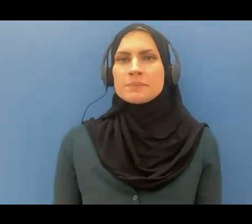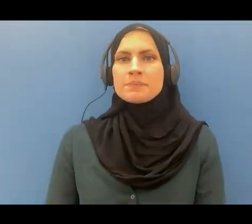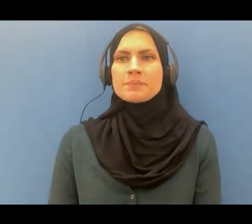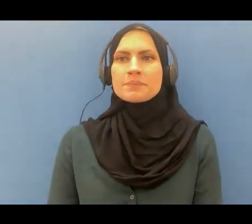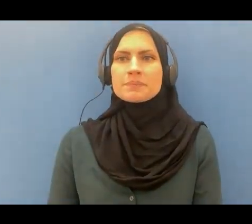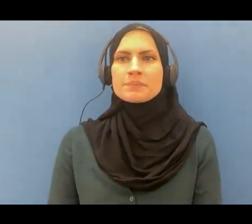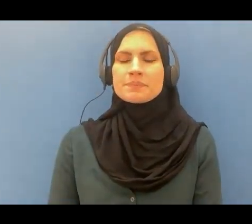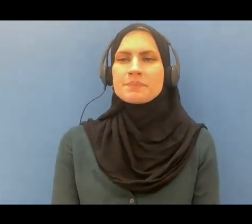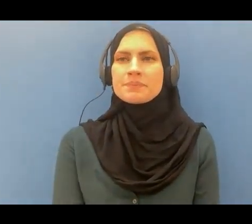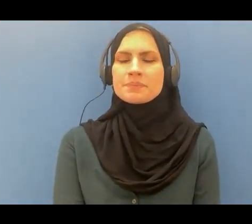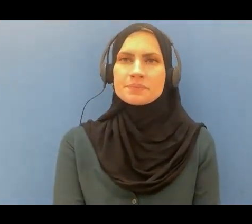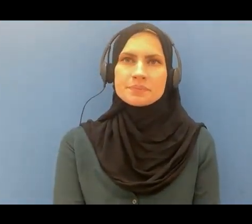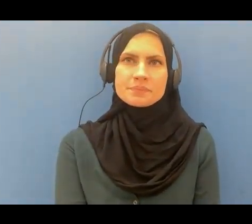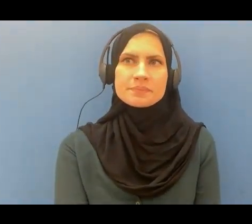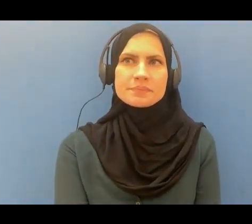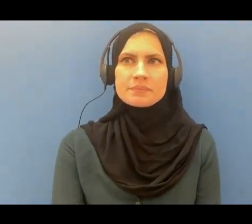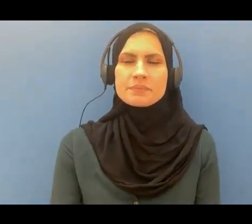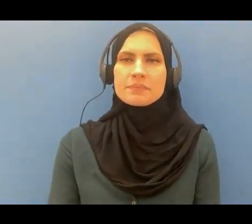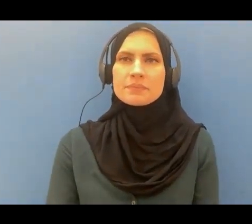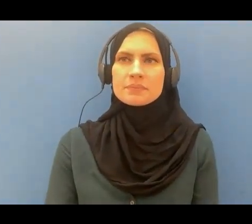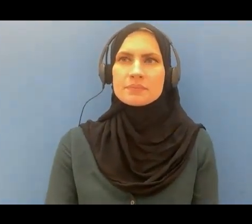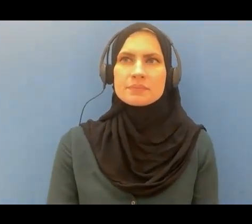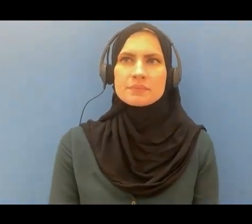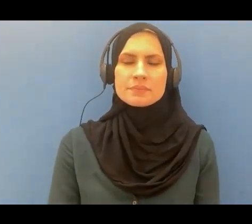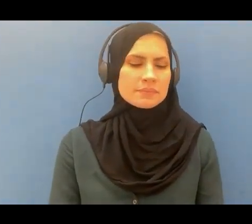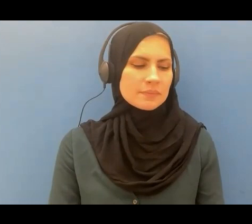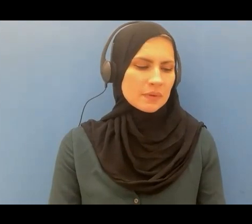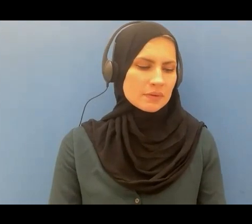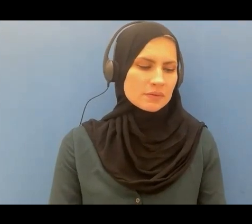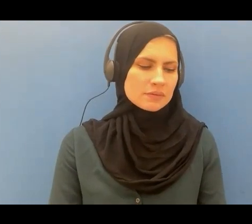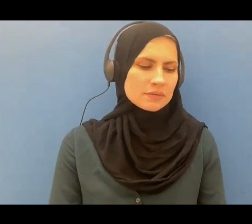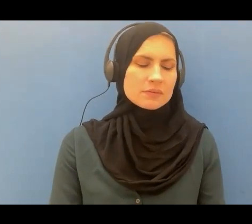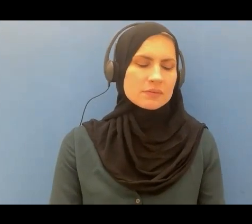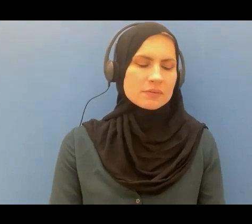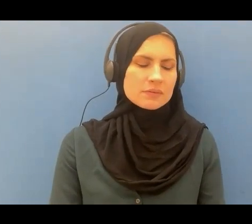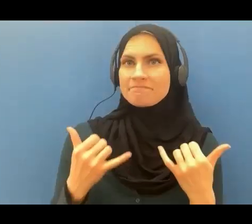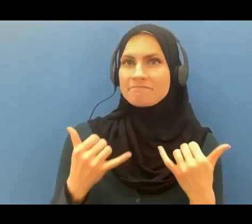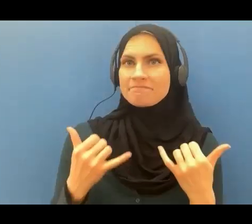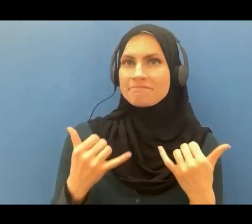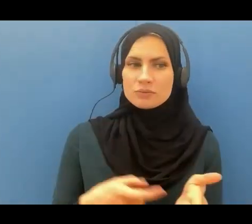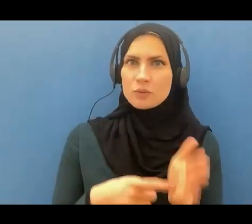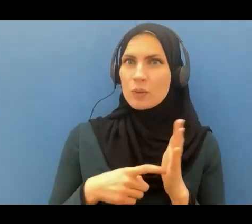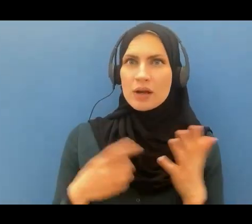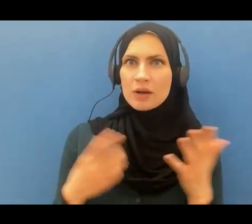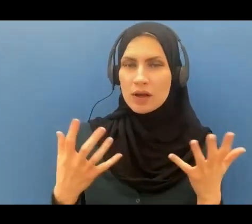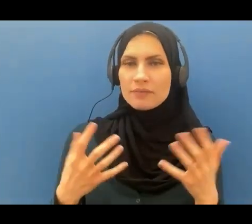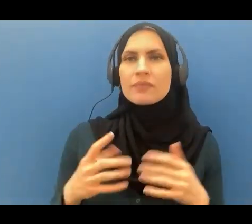So now the only condition is to return to Allah for repentance